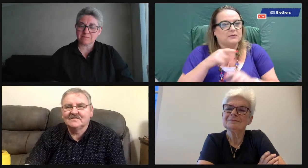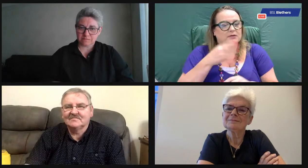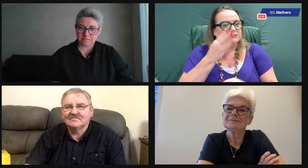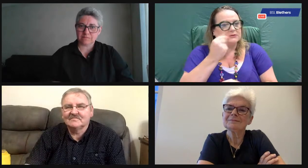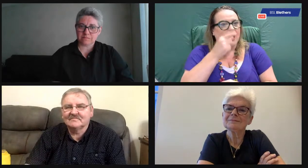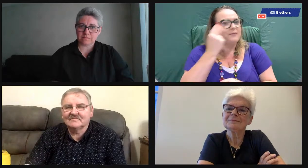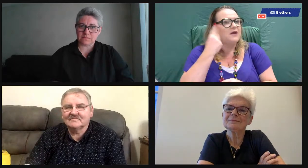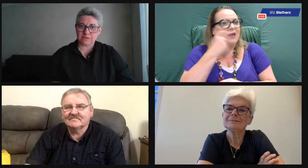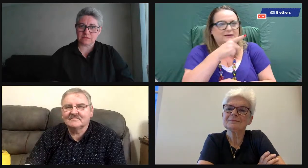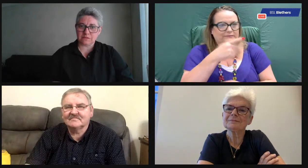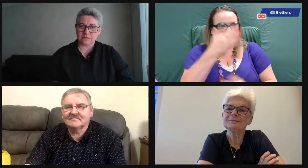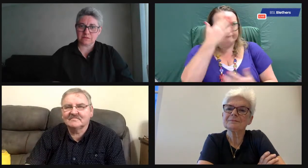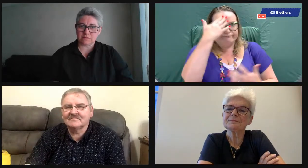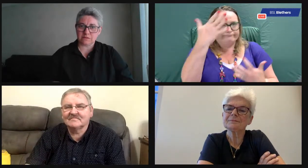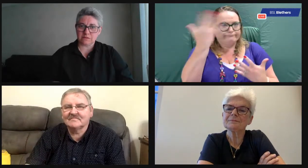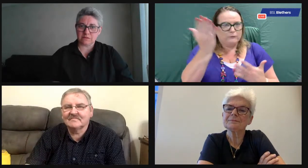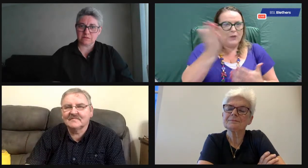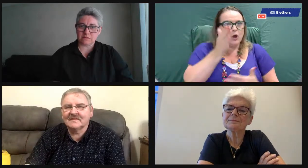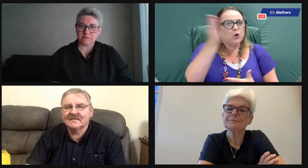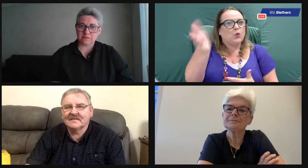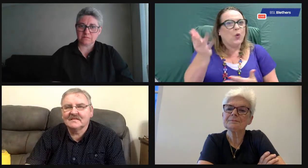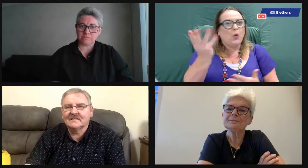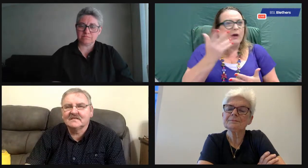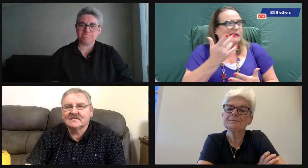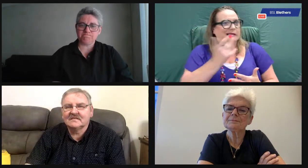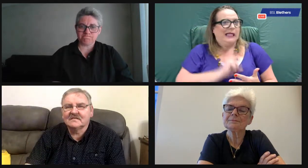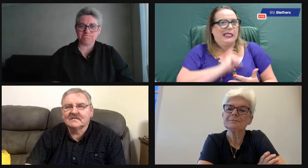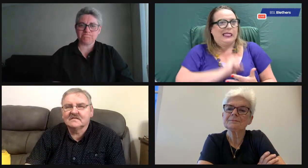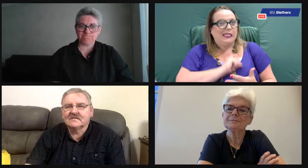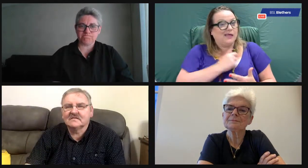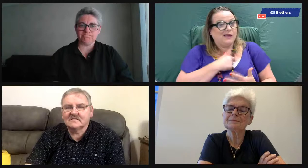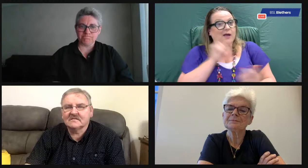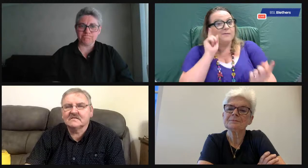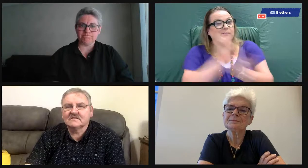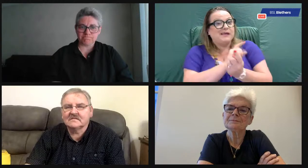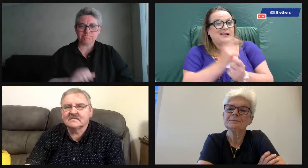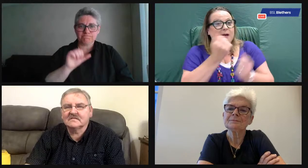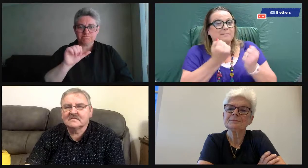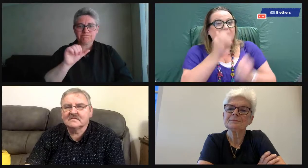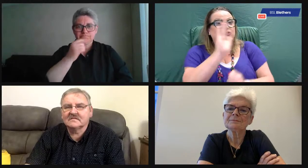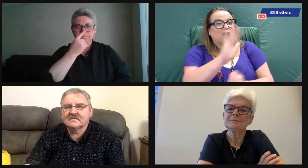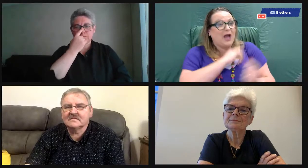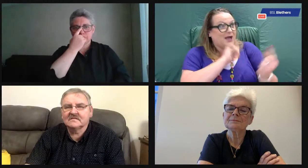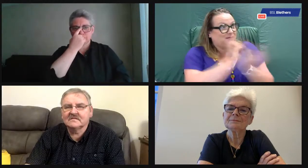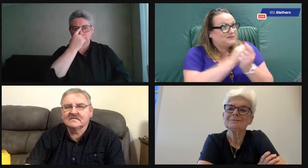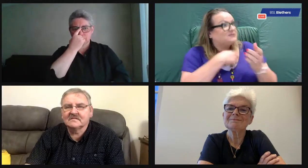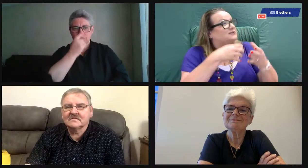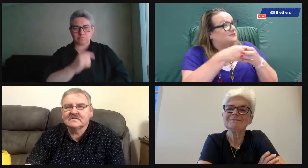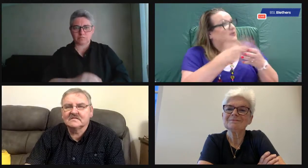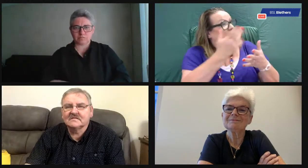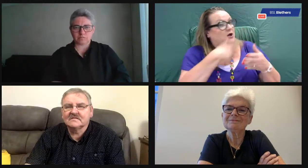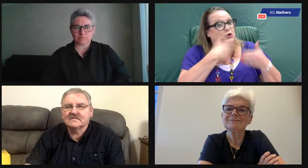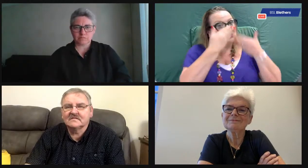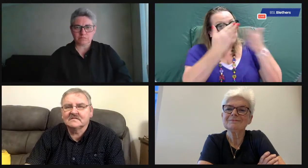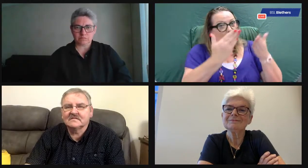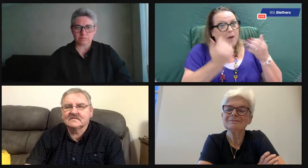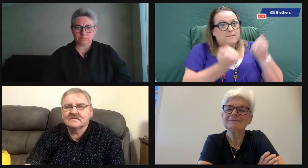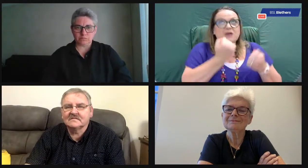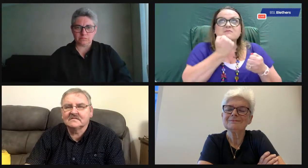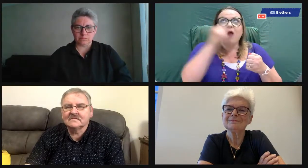when I went to the youth club. Some of the deaf people there, they didn't know even how to go to the youth club. So I used to meet them at the bus stop and